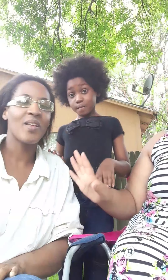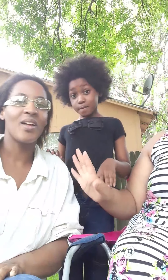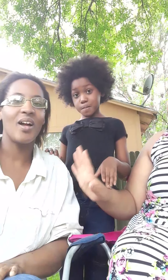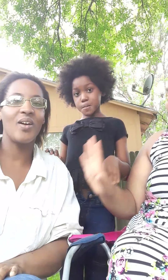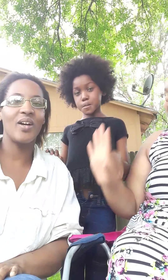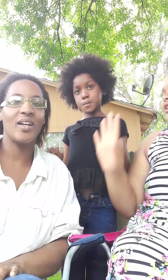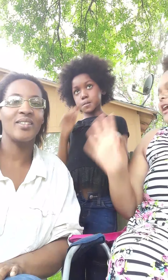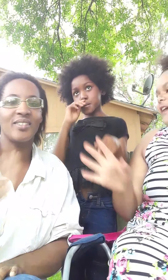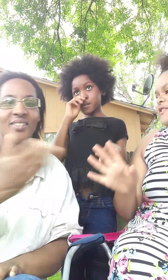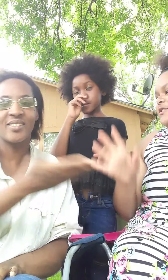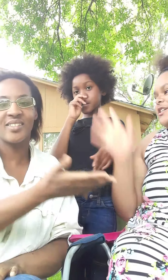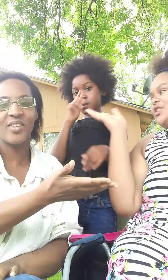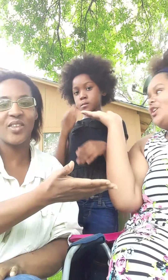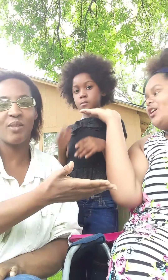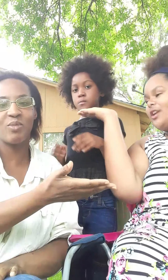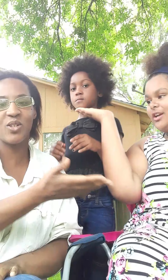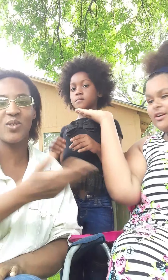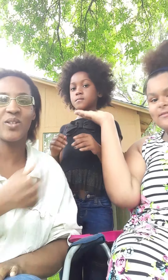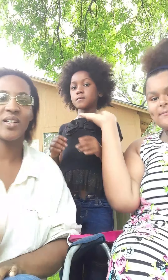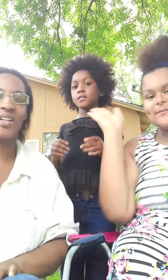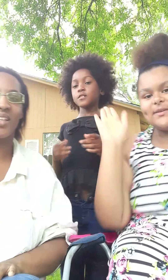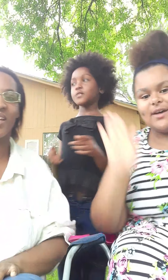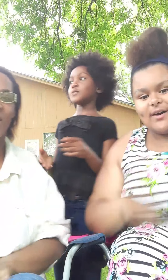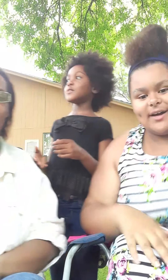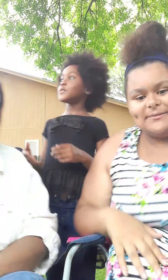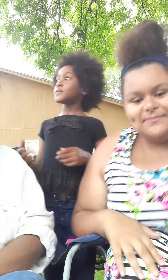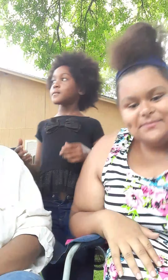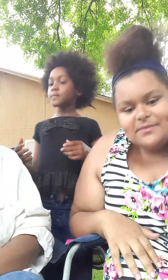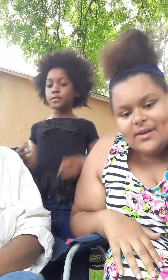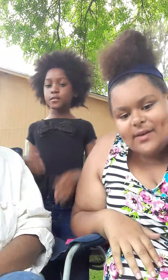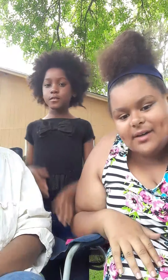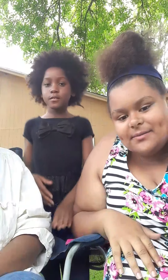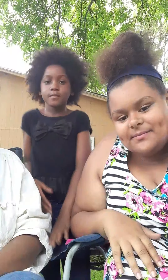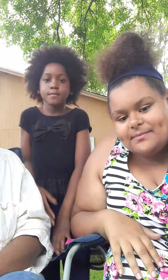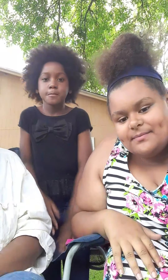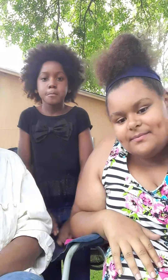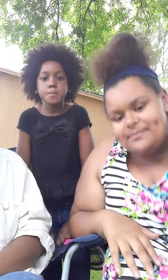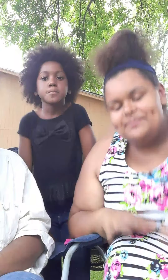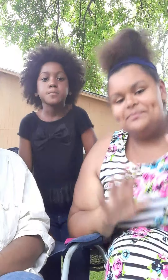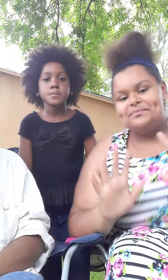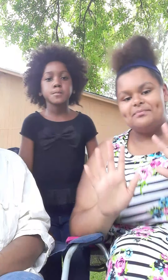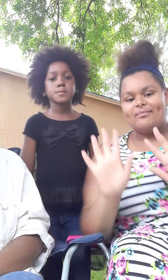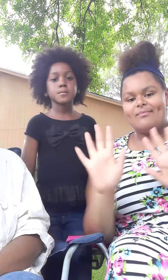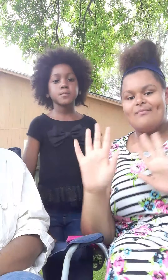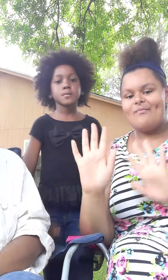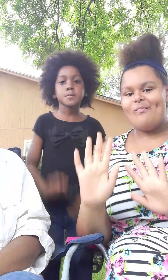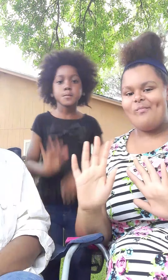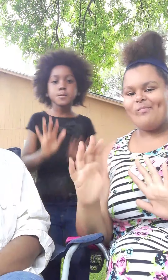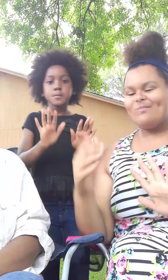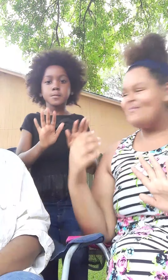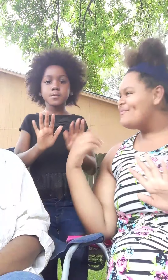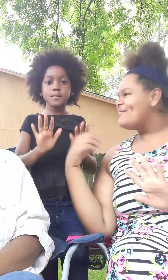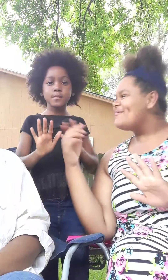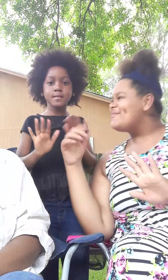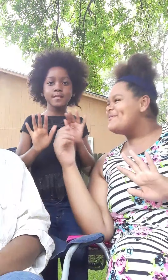But you don't have to Cause your daughter here Here they go Okay Here we go Put a finger down While my mom reacts Edition